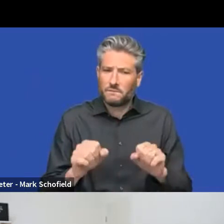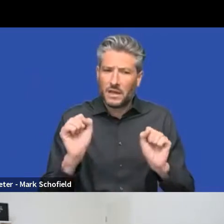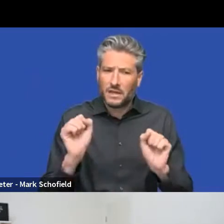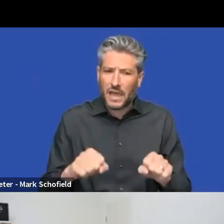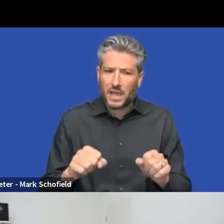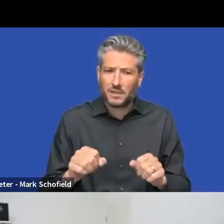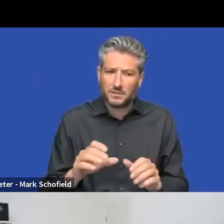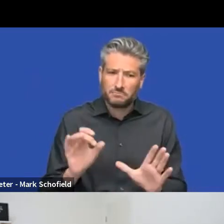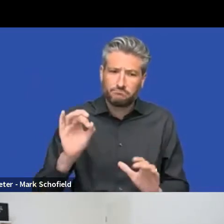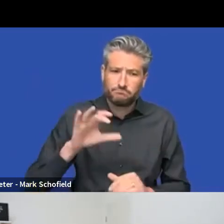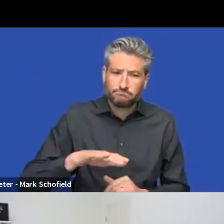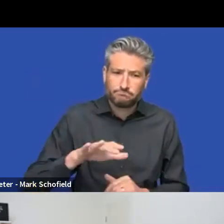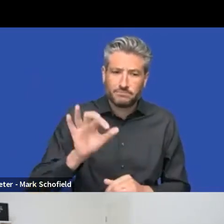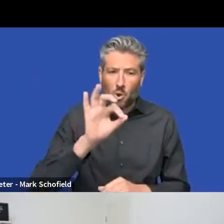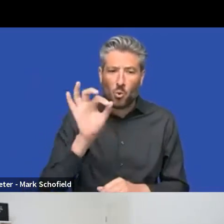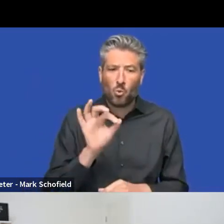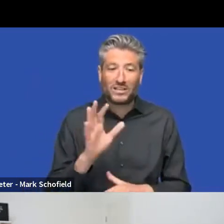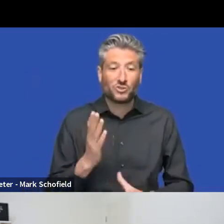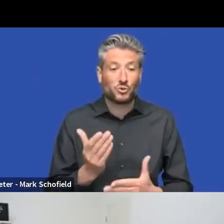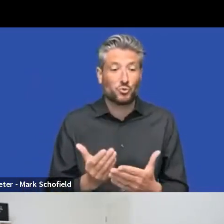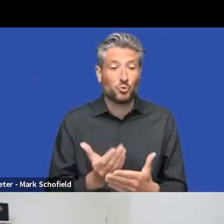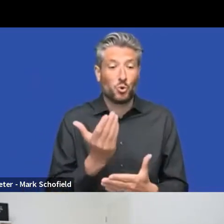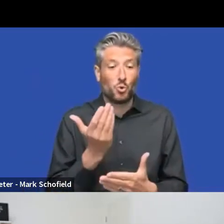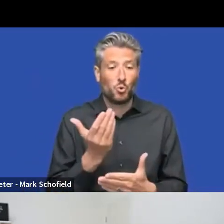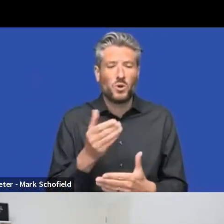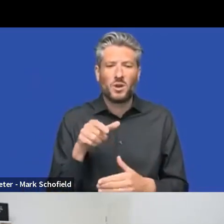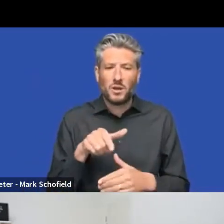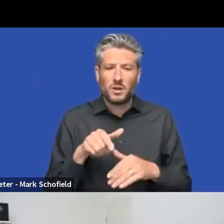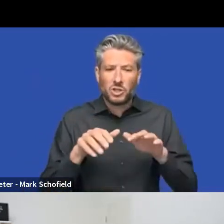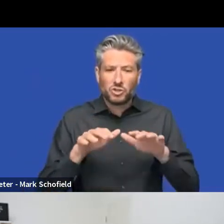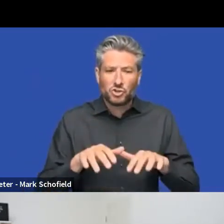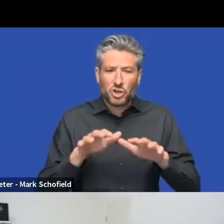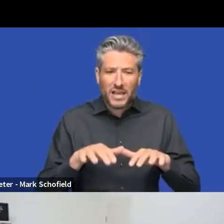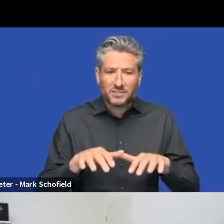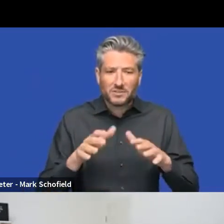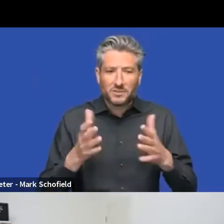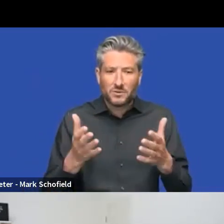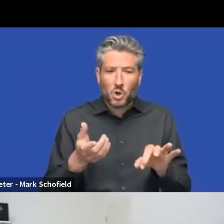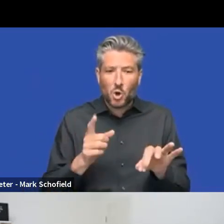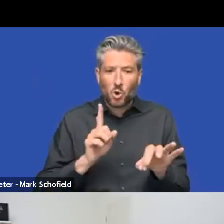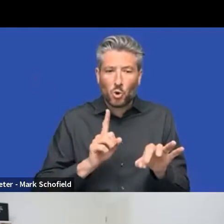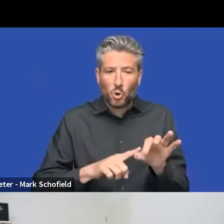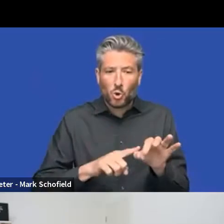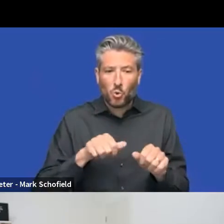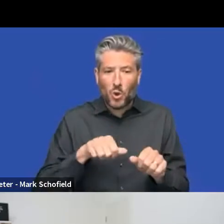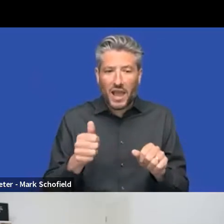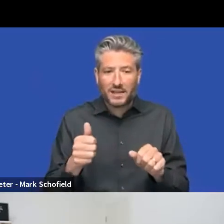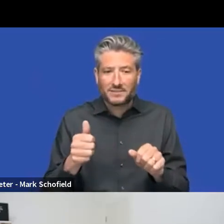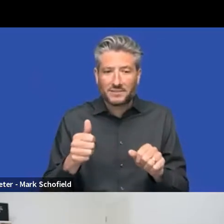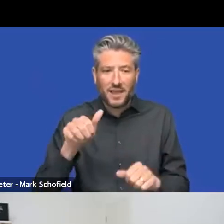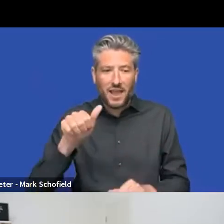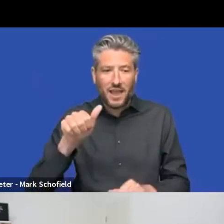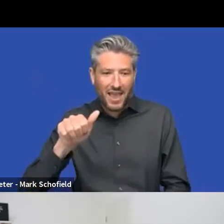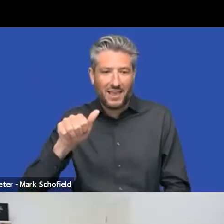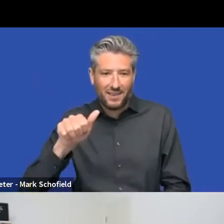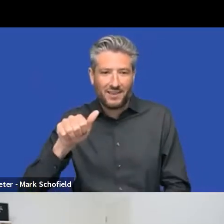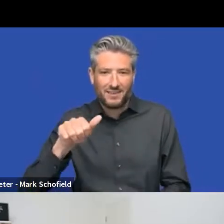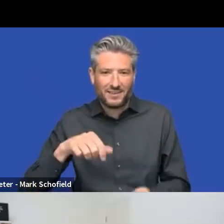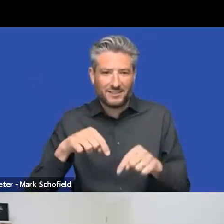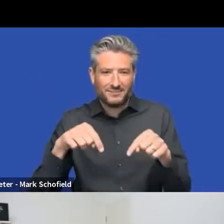at the bottom, but if you can use that Q and A feature, we'll, we'll try and get those answered as well. Uh, but I guess a good place